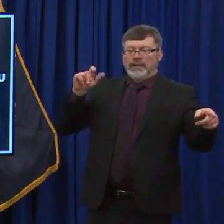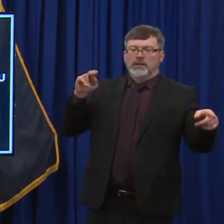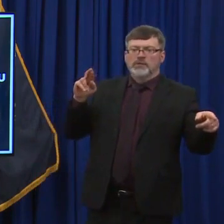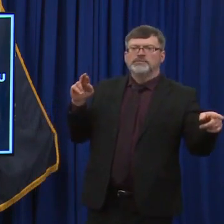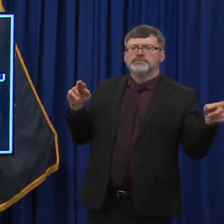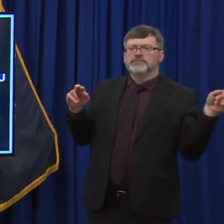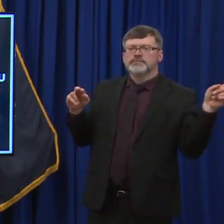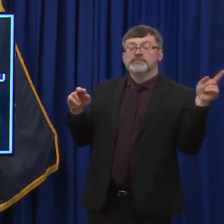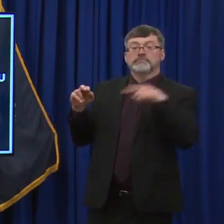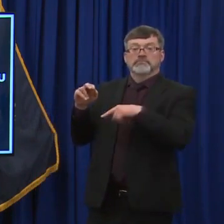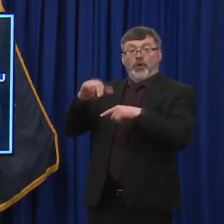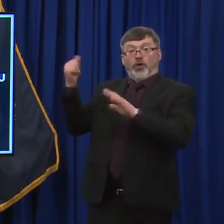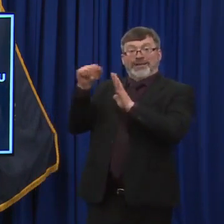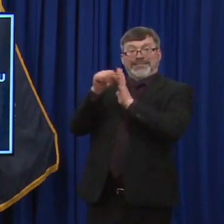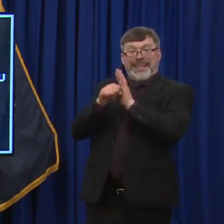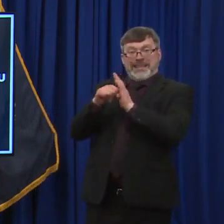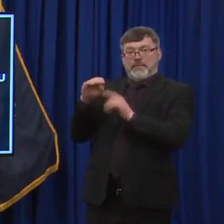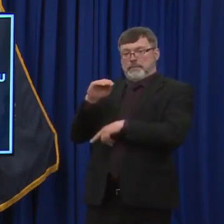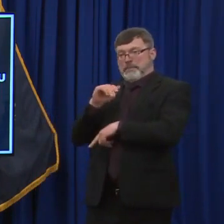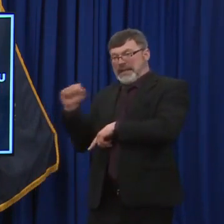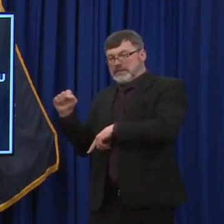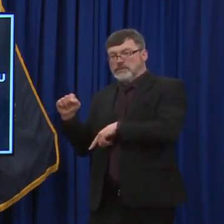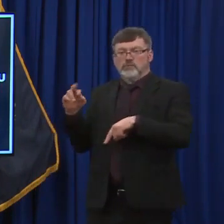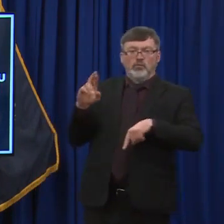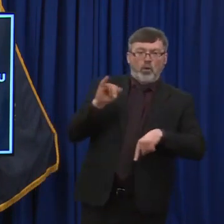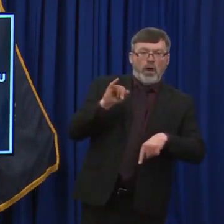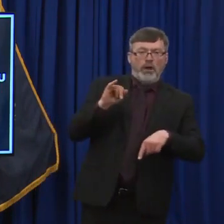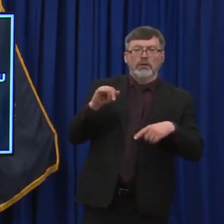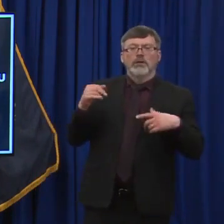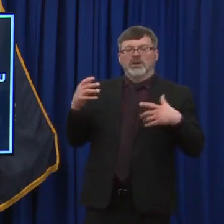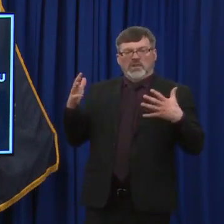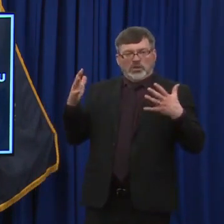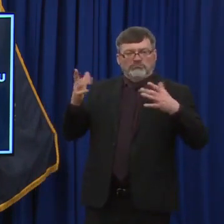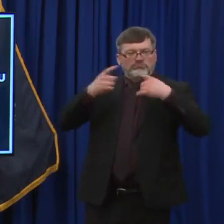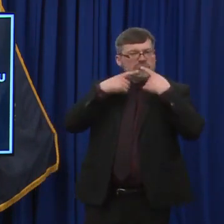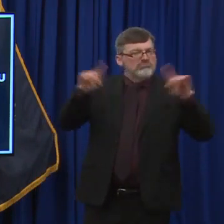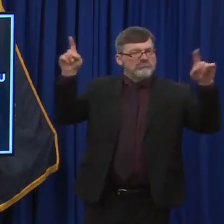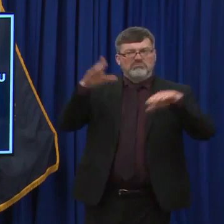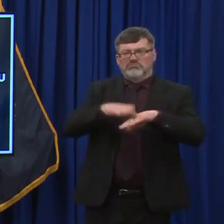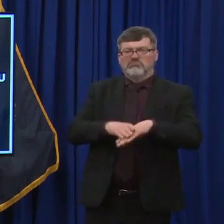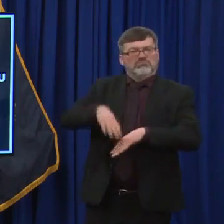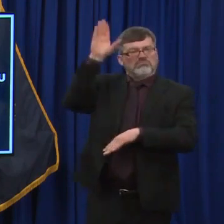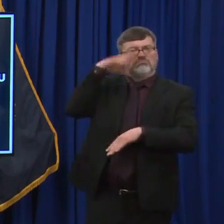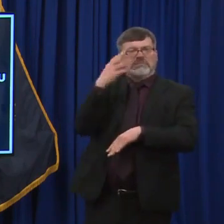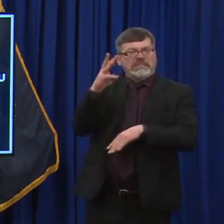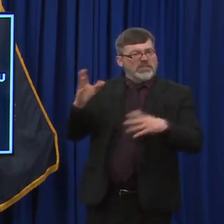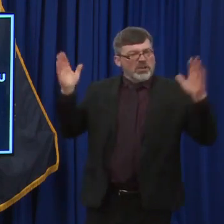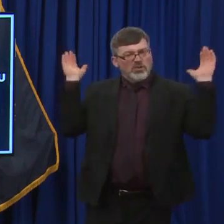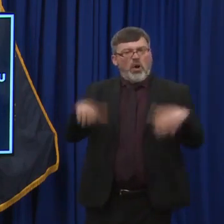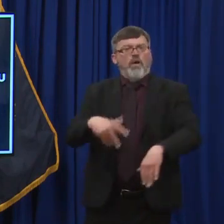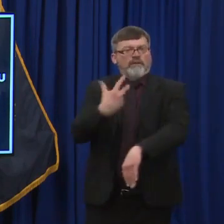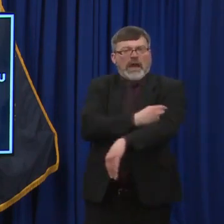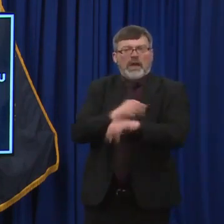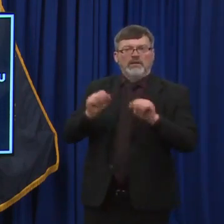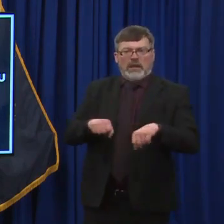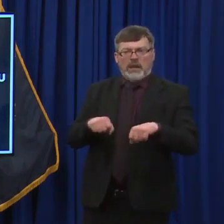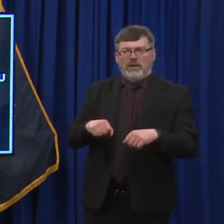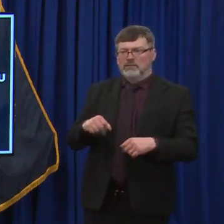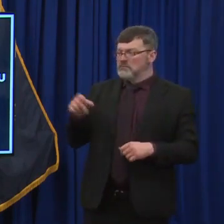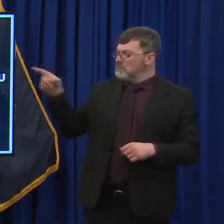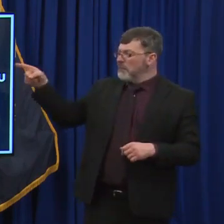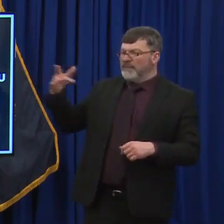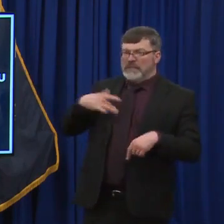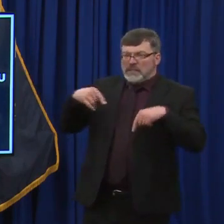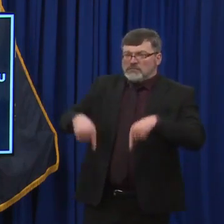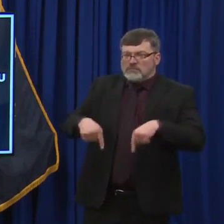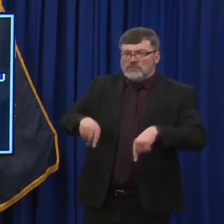set up a schedule for everyone to be vaccinated, adults, that is. Do you have a sense on when you'll be able to? I think we're